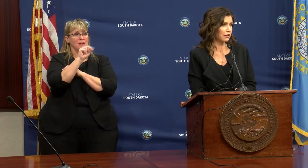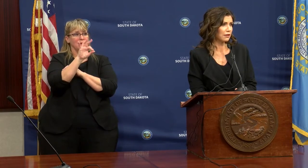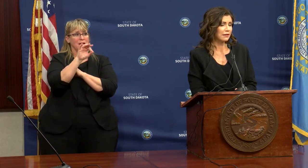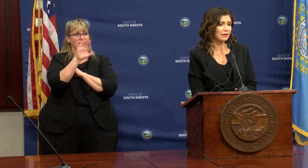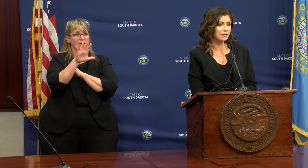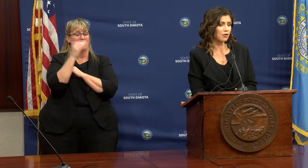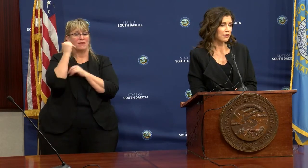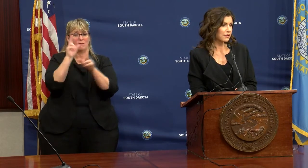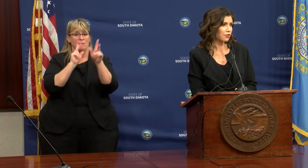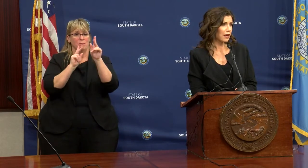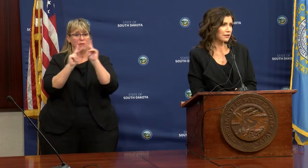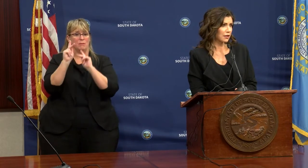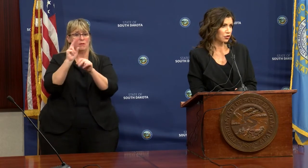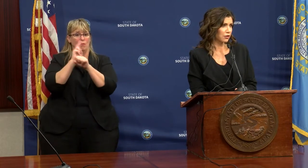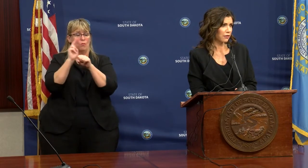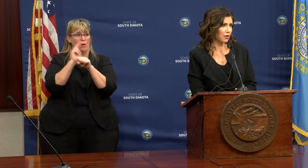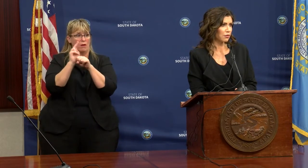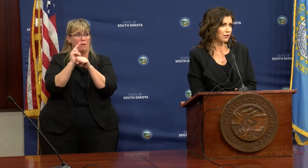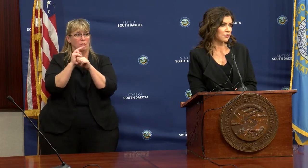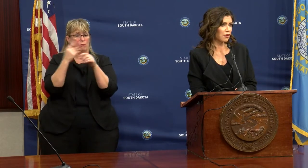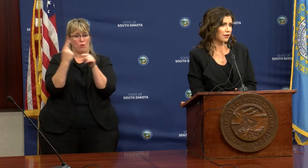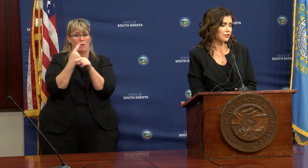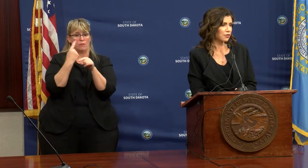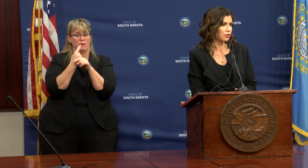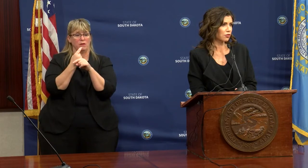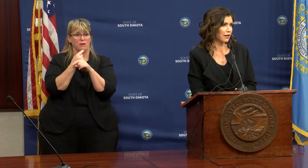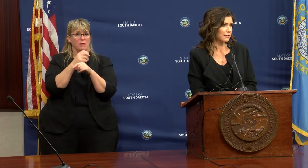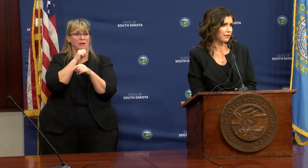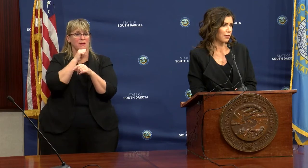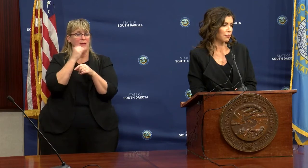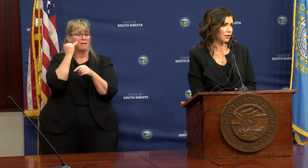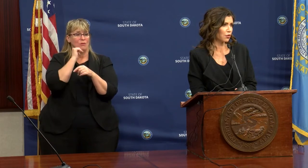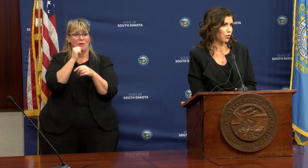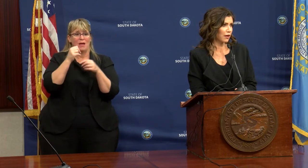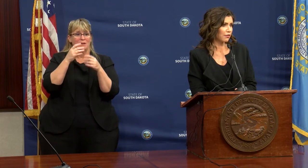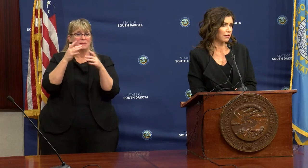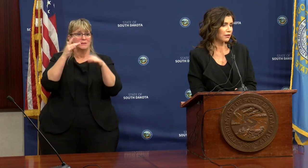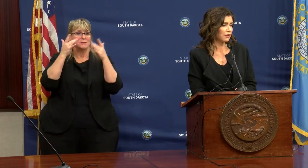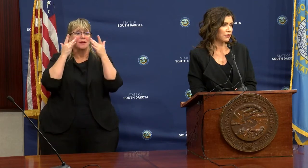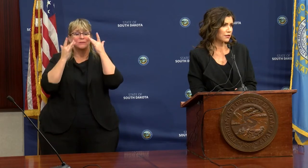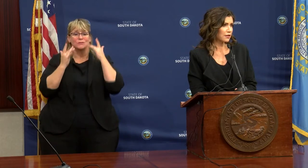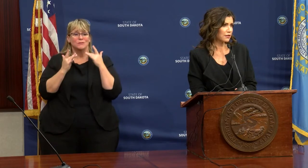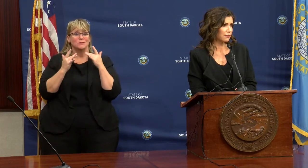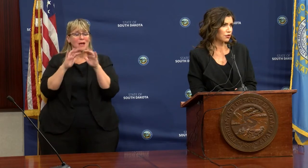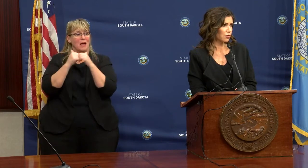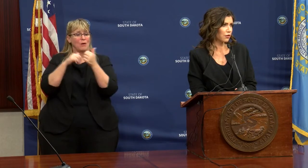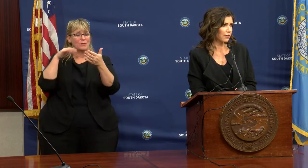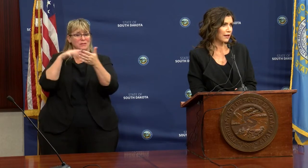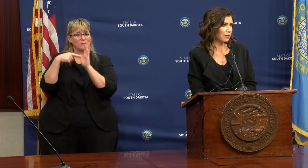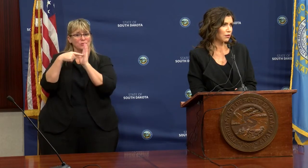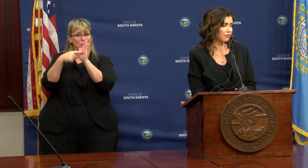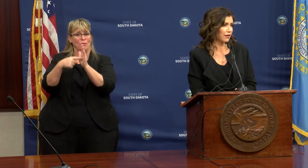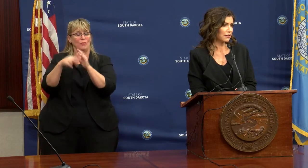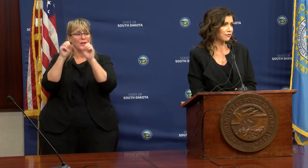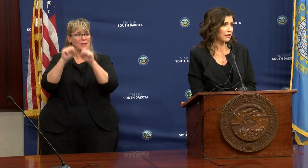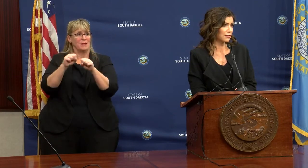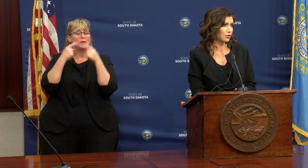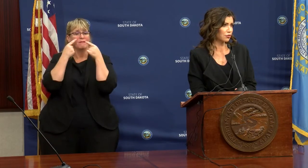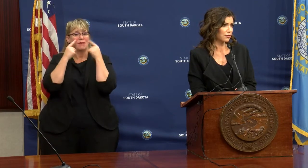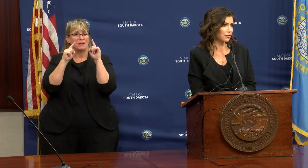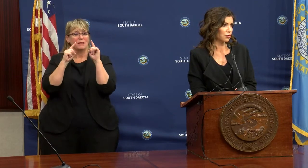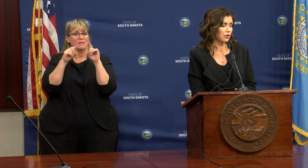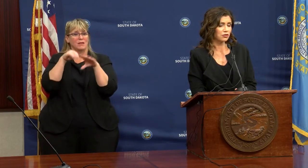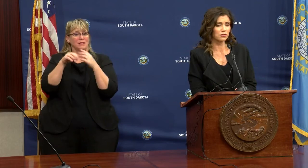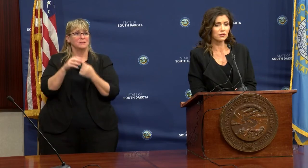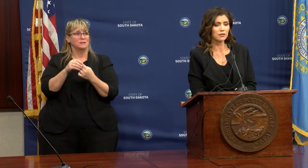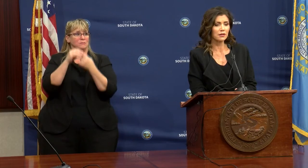properly, and as long as they're not touching them, and as long as they're utilizing them in the way that the studies have shown that they can be effective in